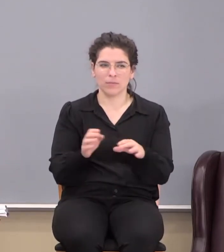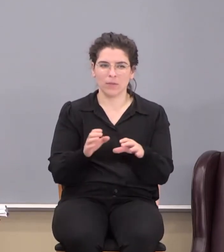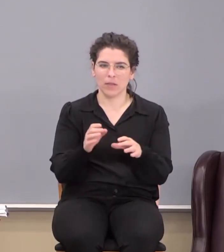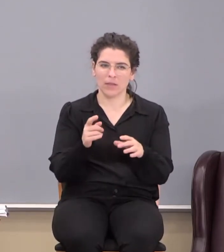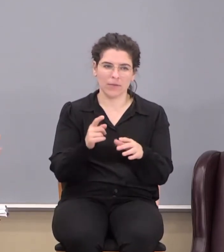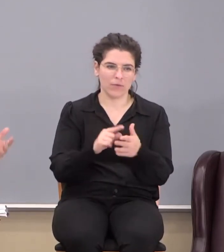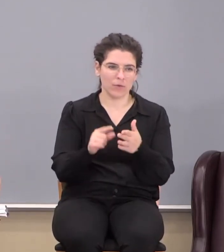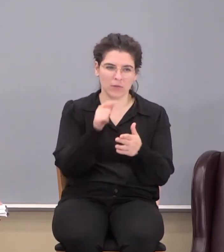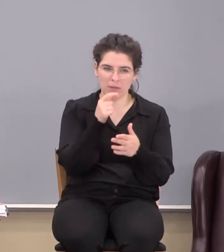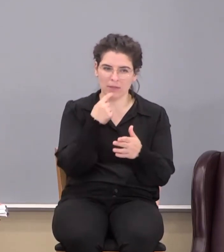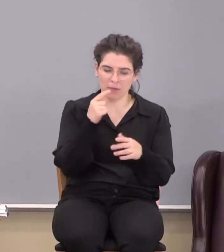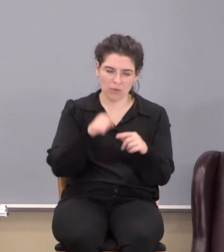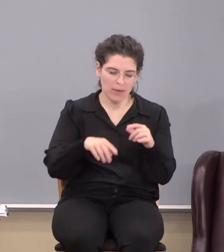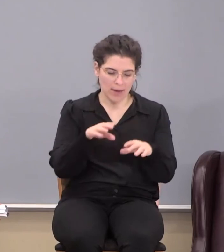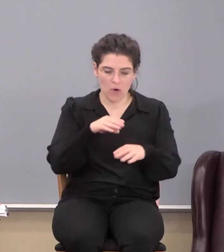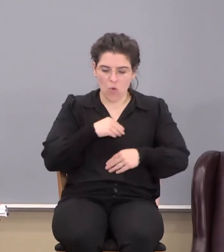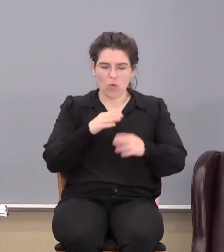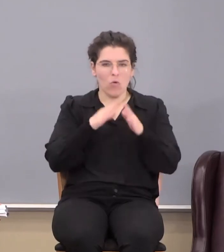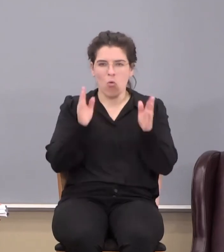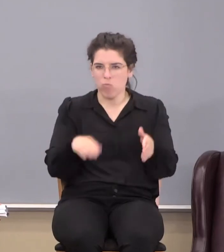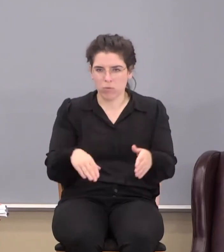That verse isn't saying you can't own a home.